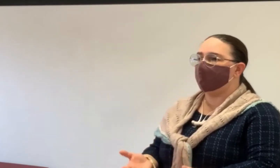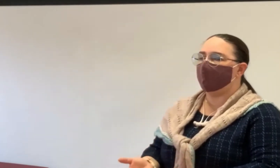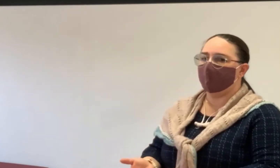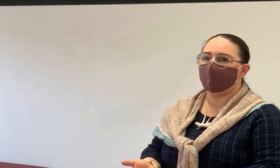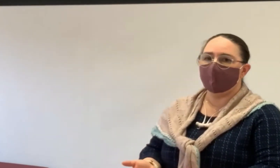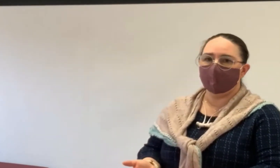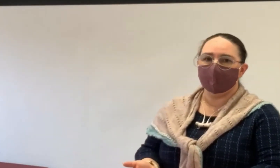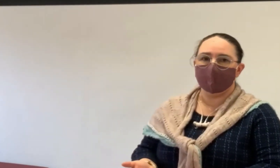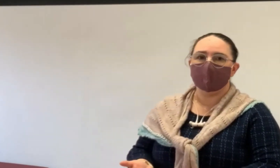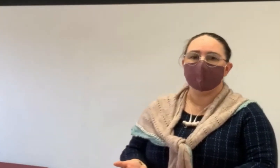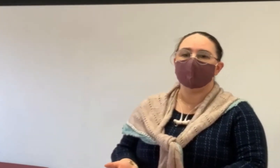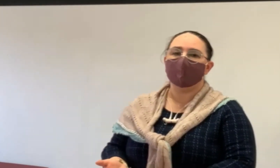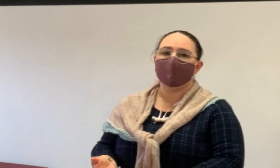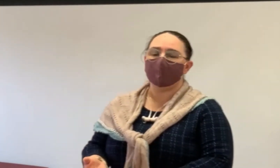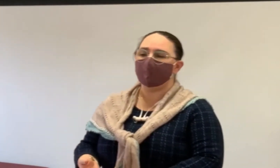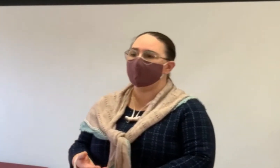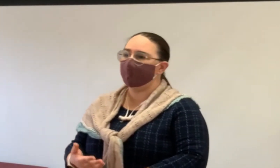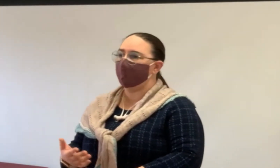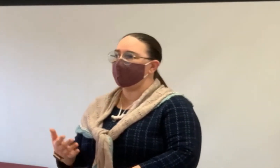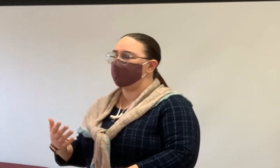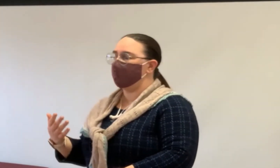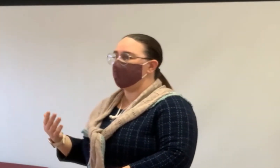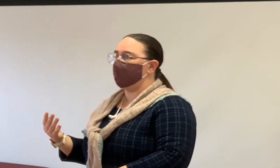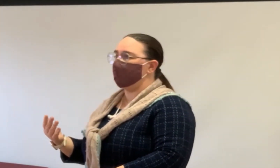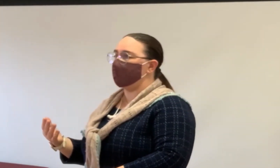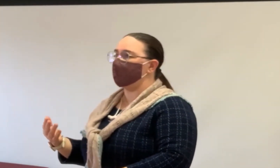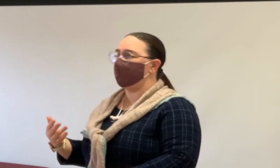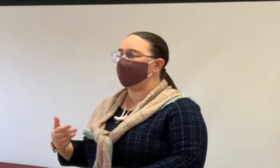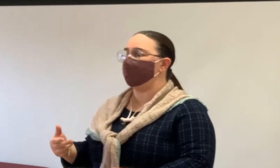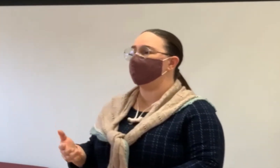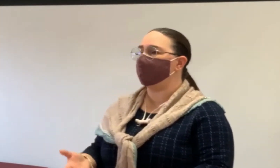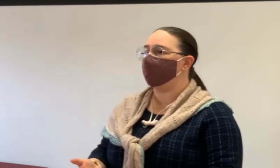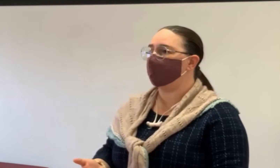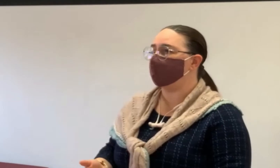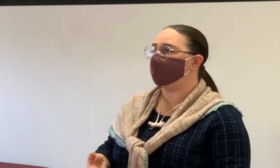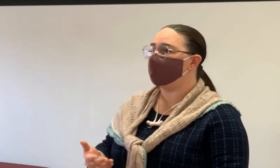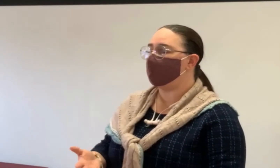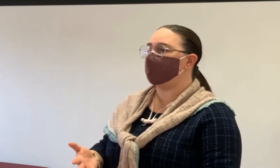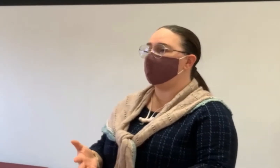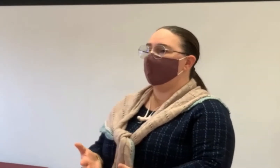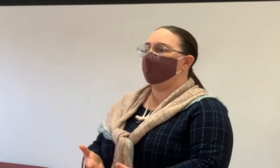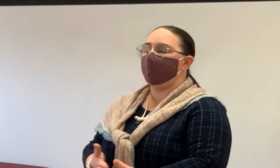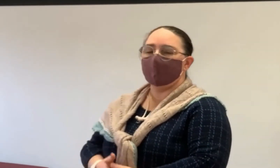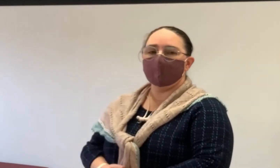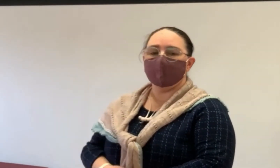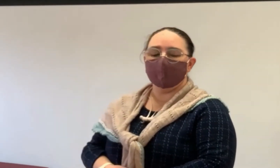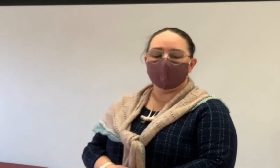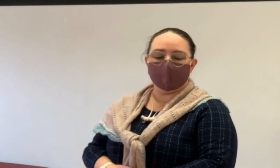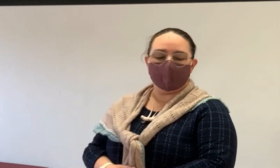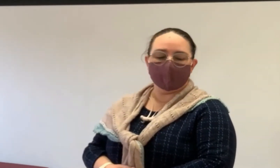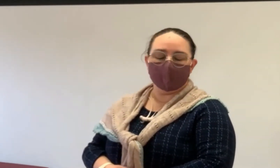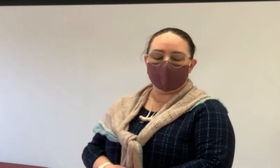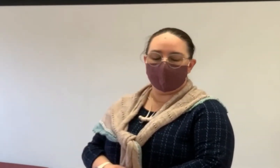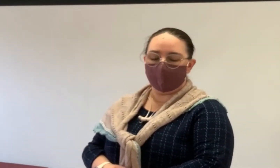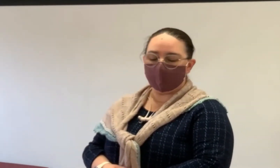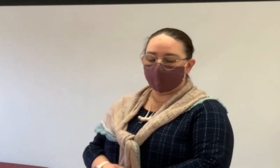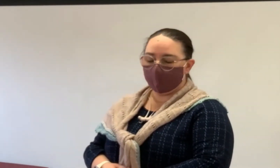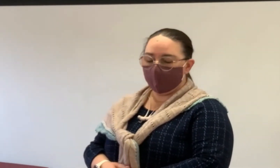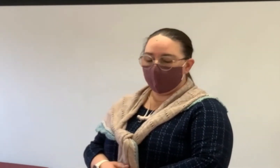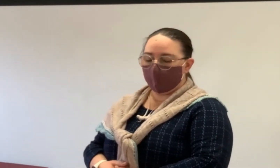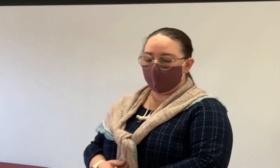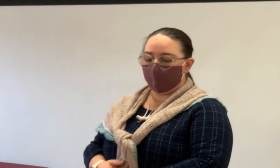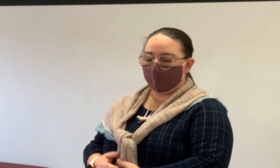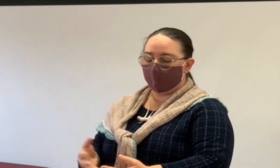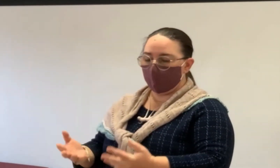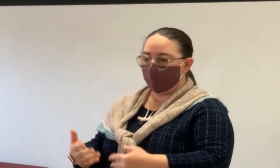designation we call Senior Real Estate Specialist. In fact, my father and I both also teach that designation as well as